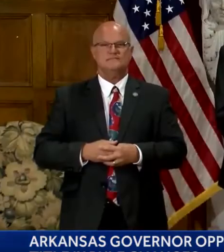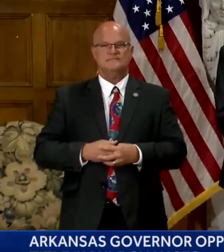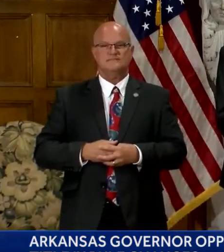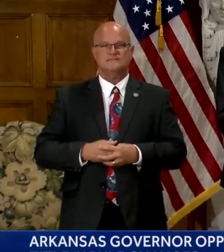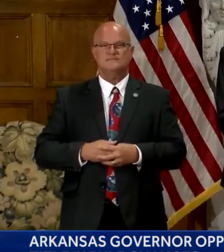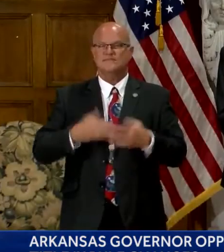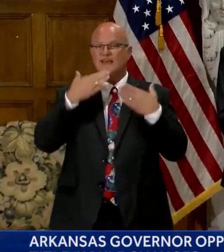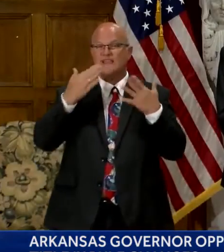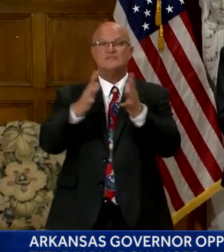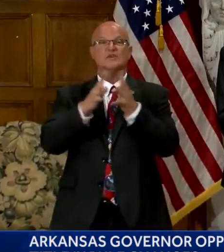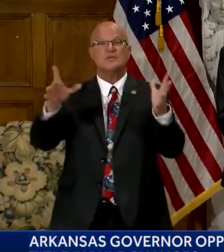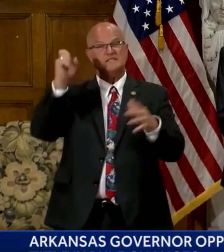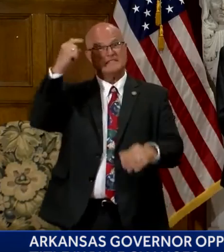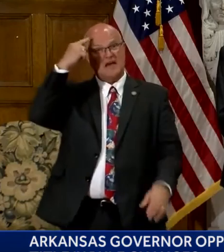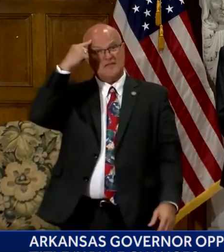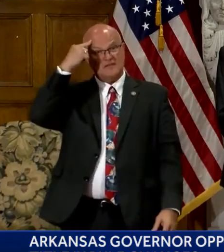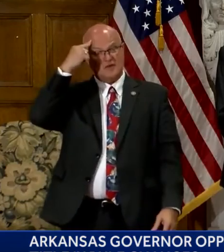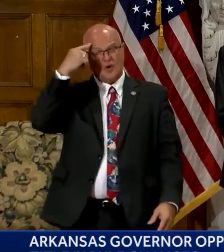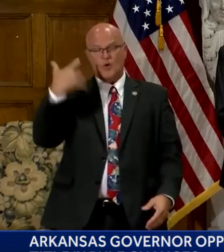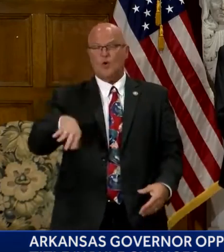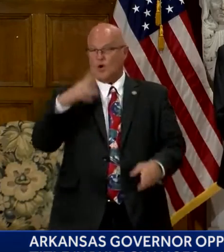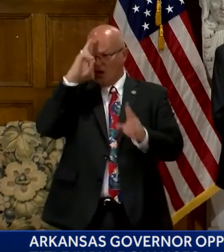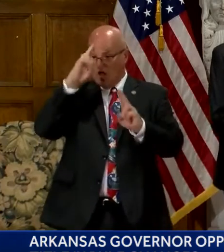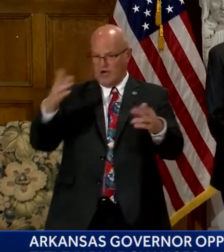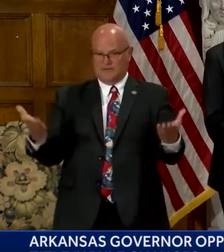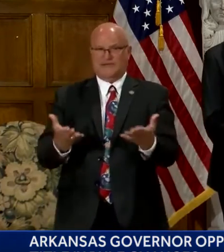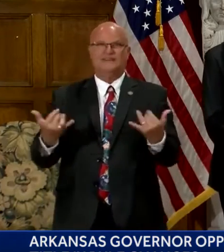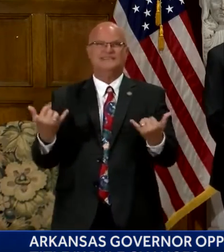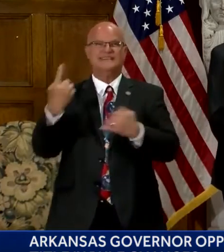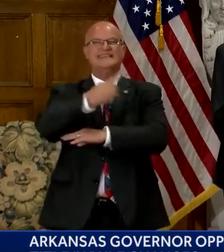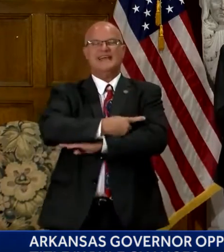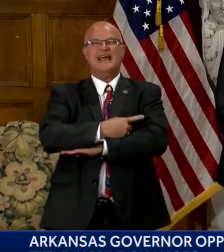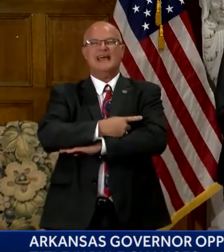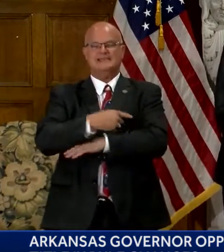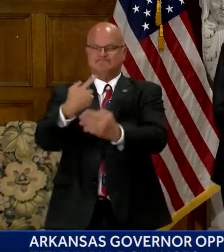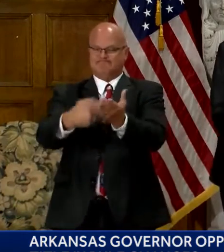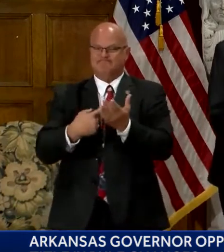joined 16 other states to send a letter to the Department of Education opposing those changes.